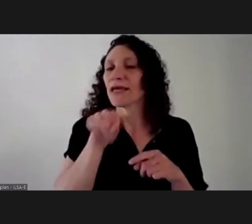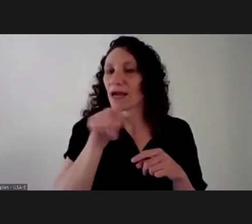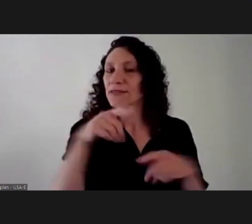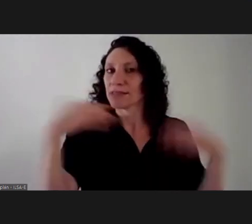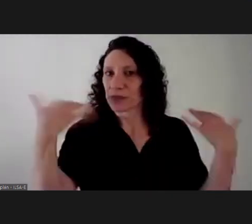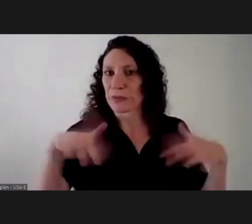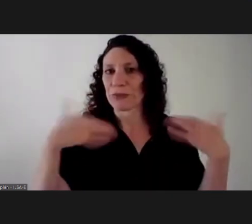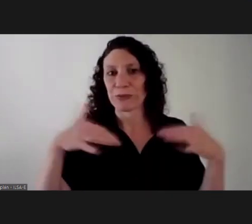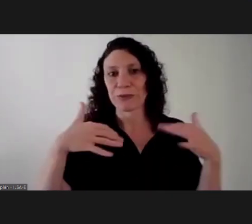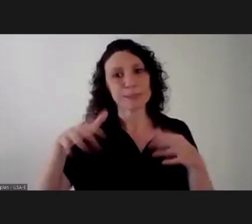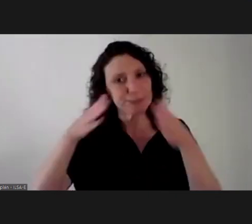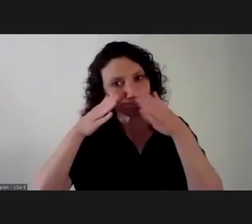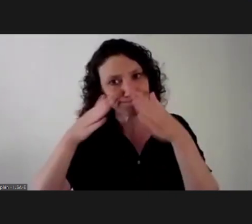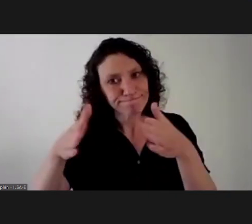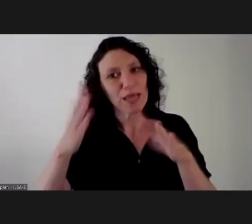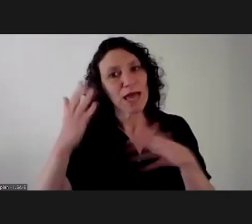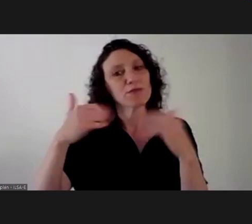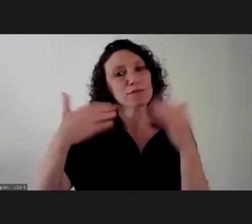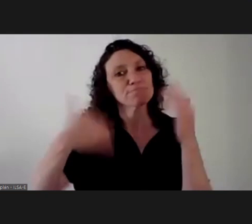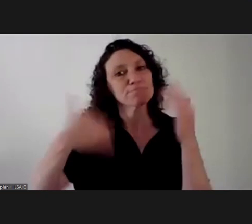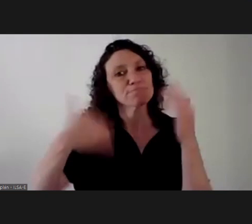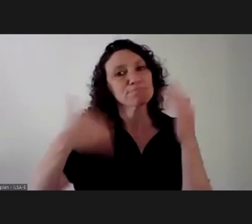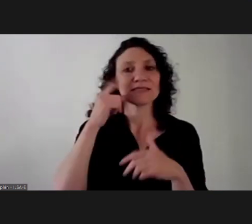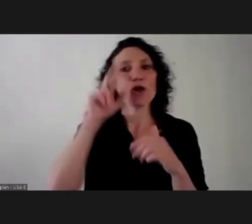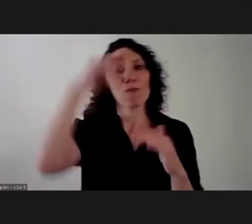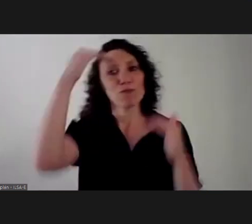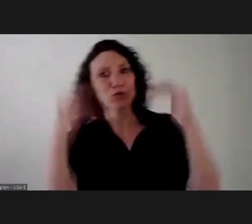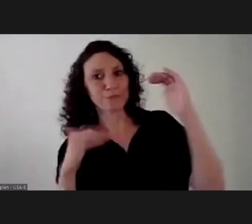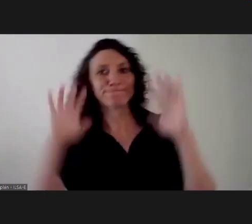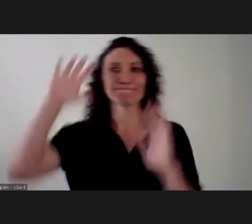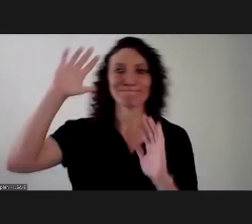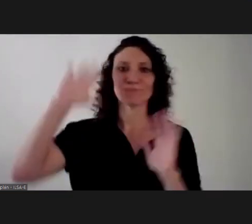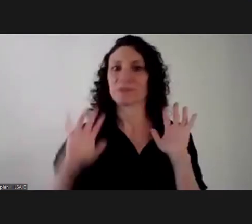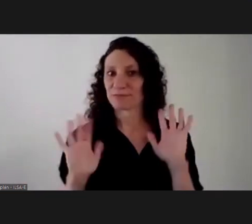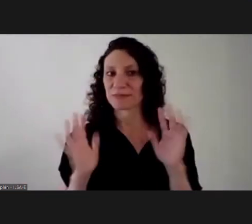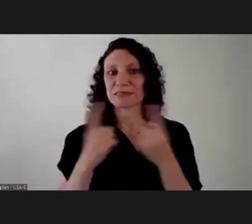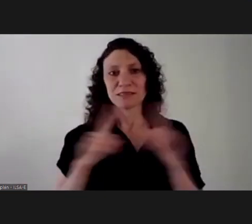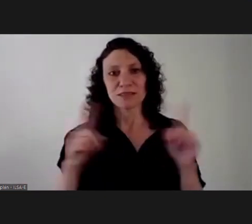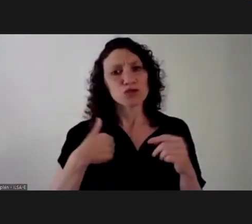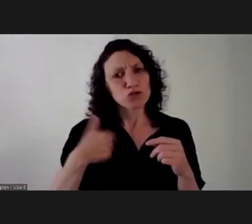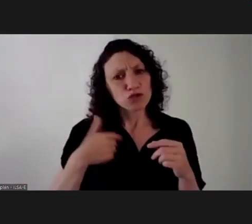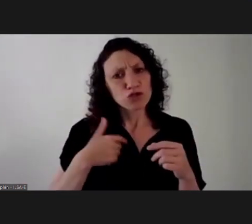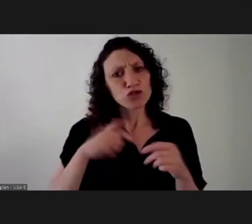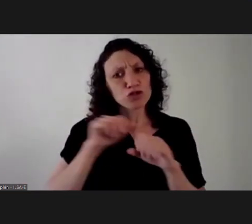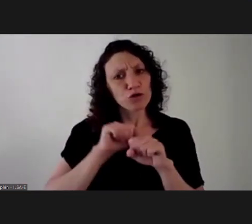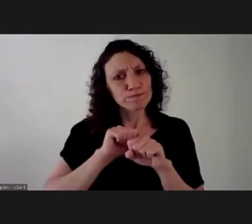is one of the film field that has a great gender inequalities.